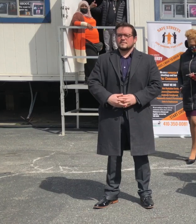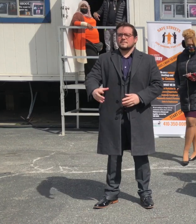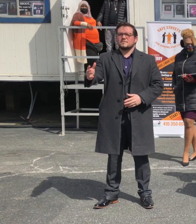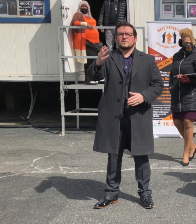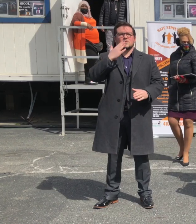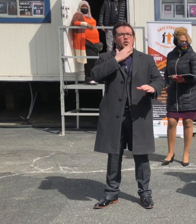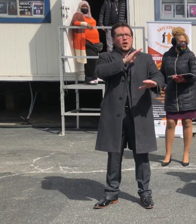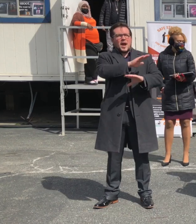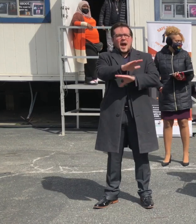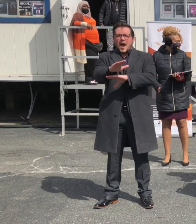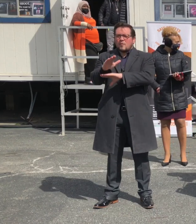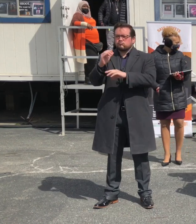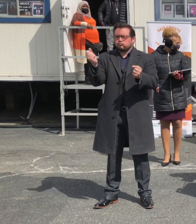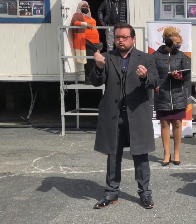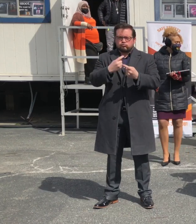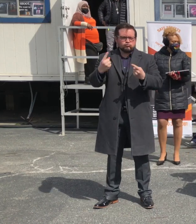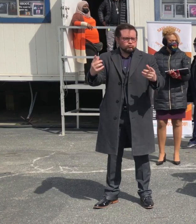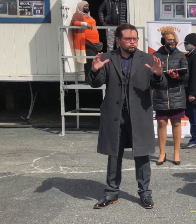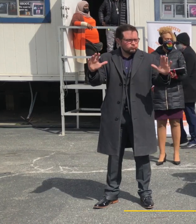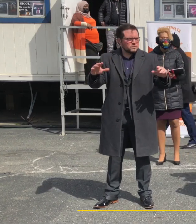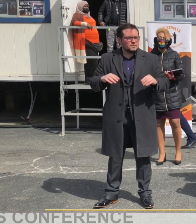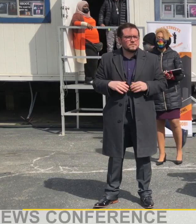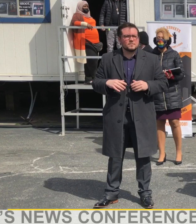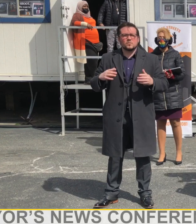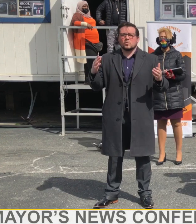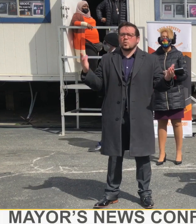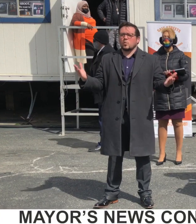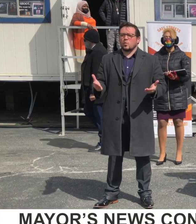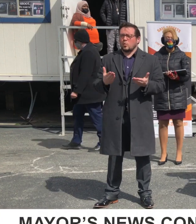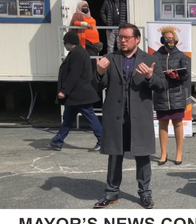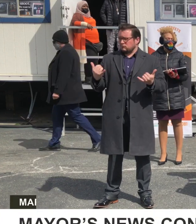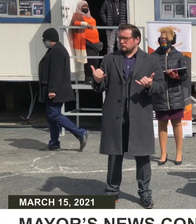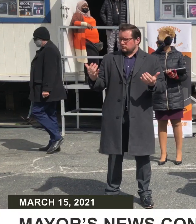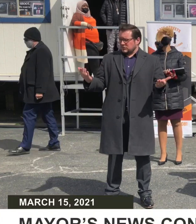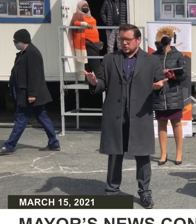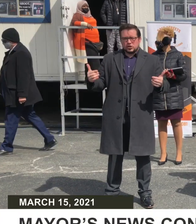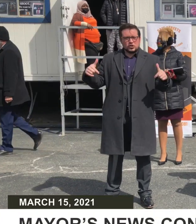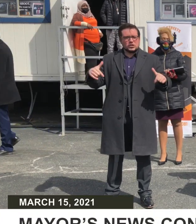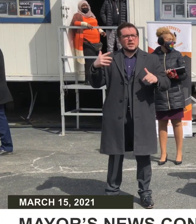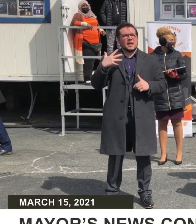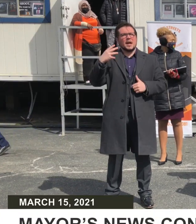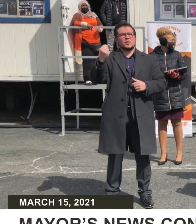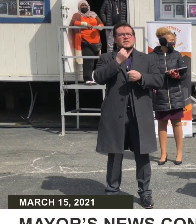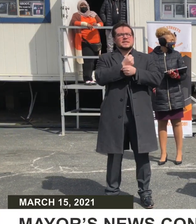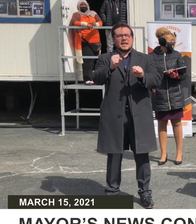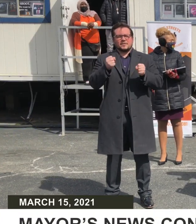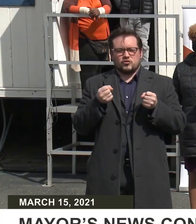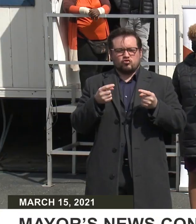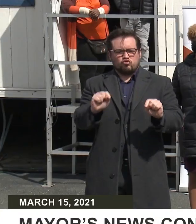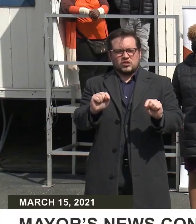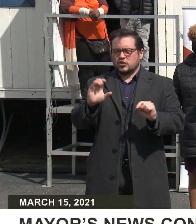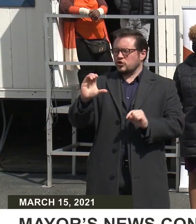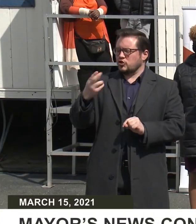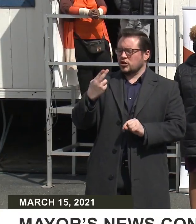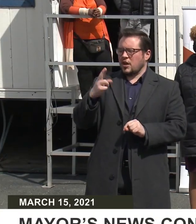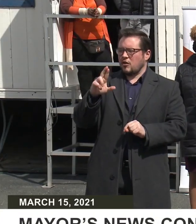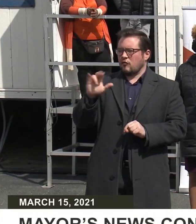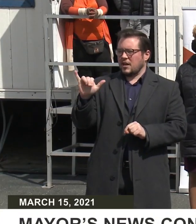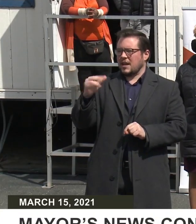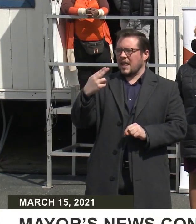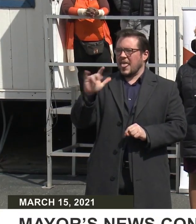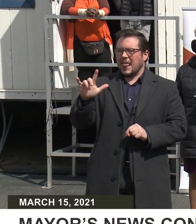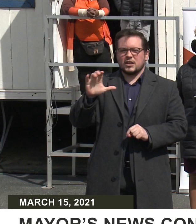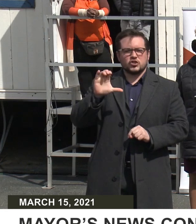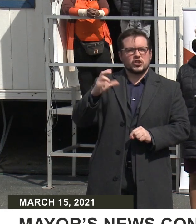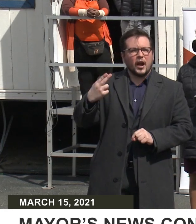Good afternoon everyone. We are here today outside of Safe Streets Cherry Hill in South Baltimore